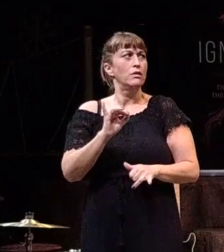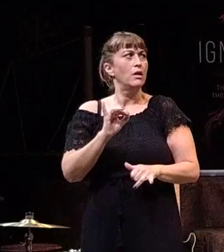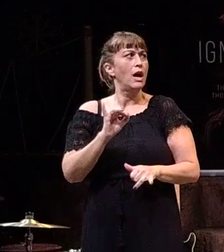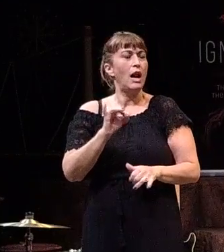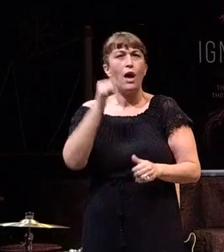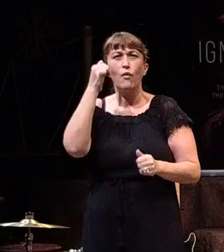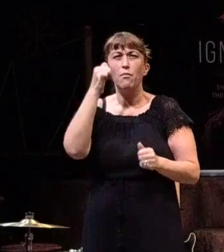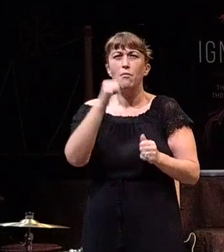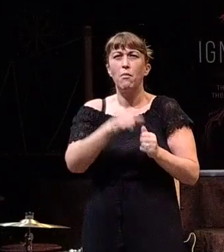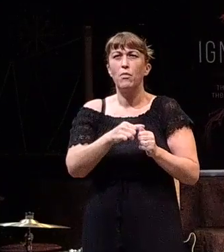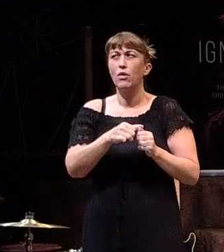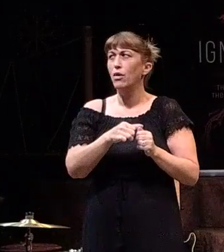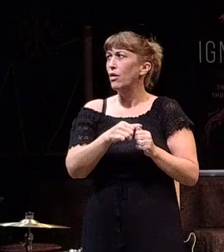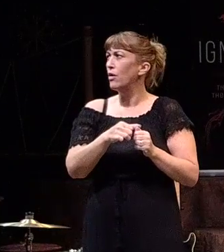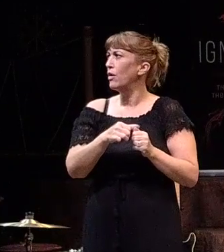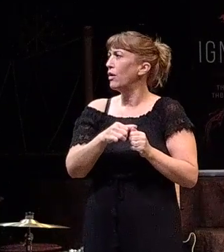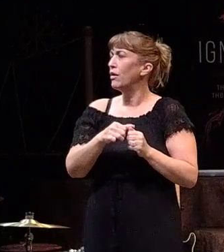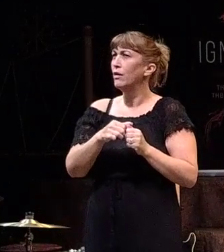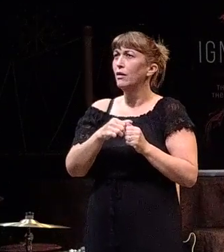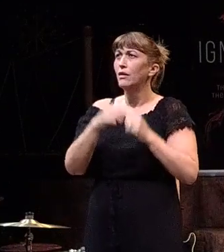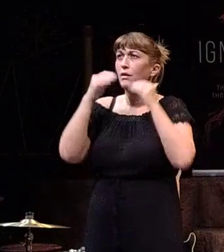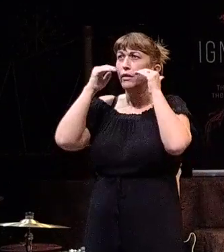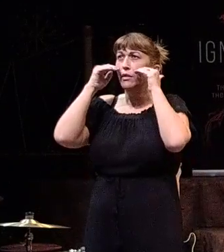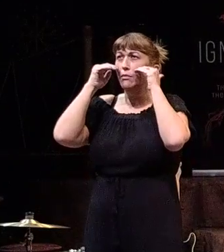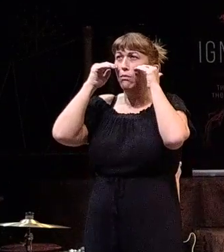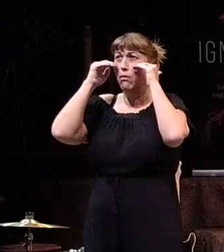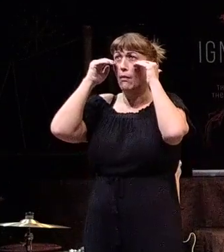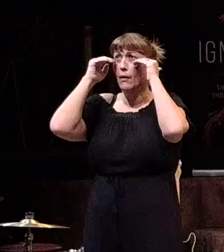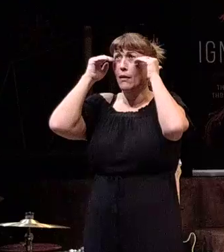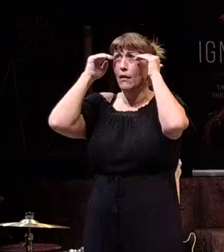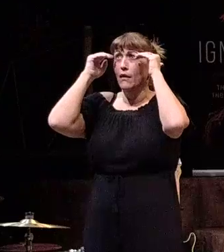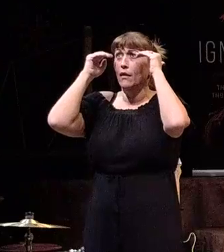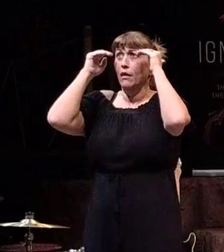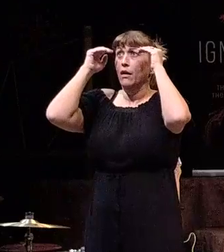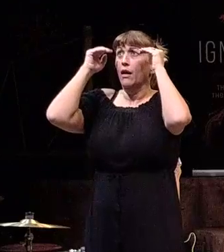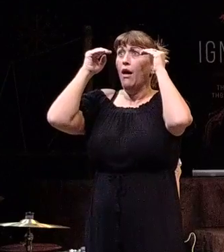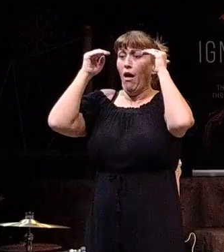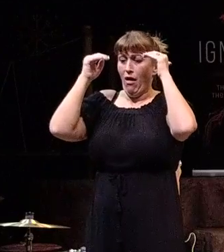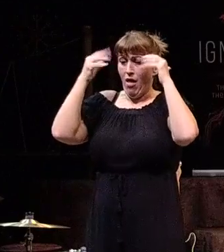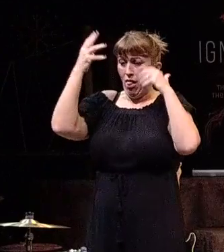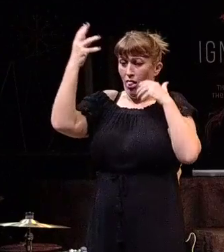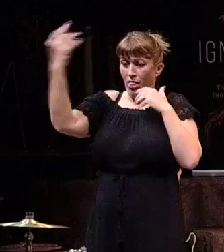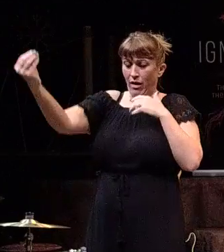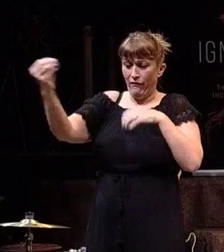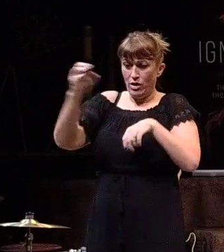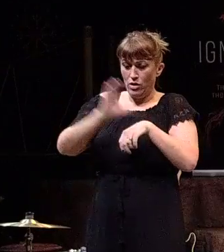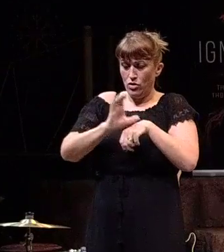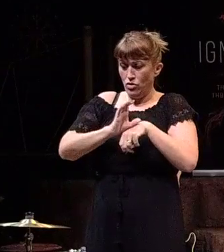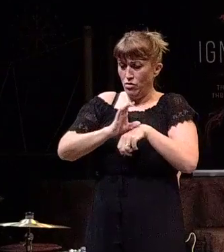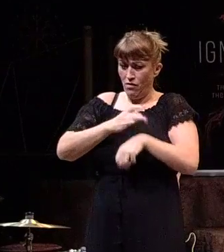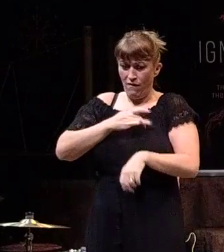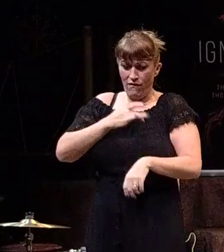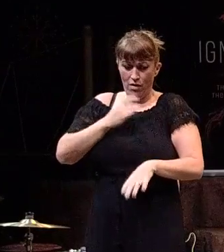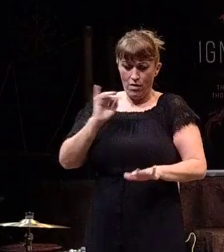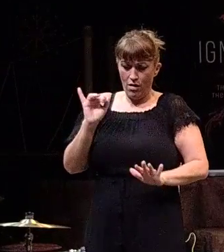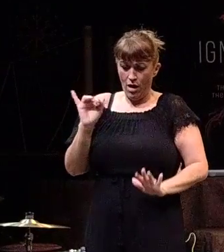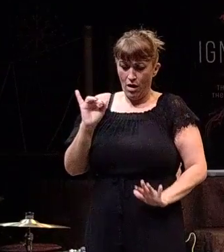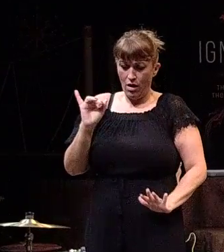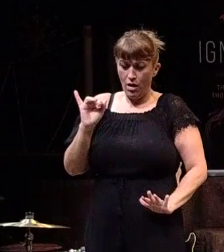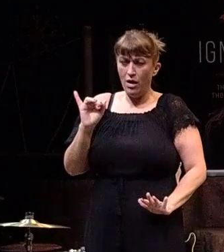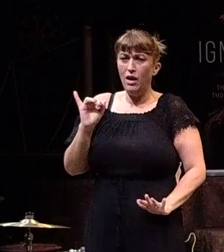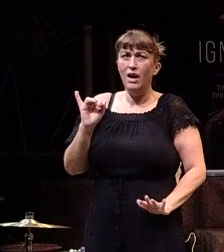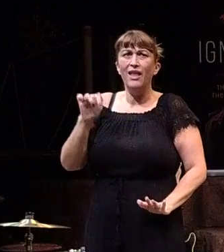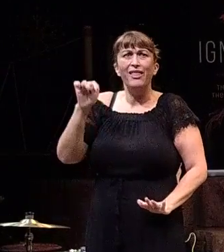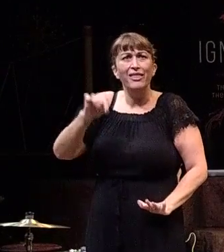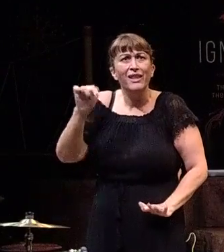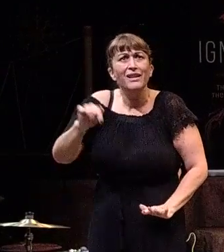And I remember tearing up. I remember leaving church and feeling like this